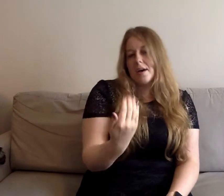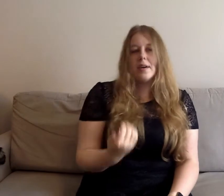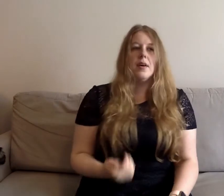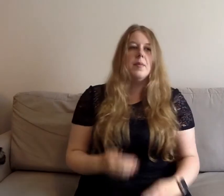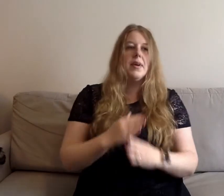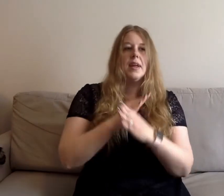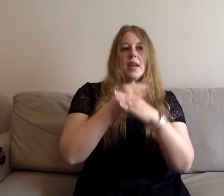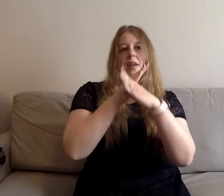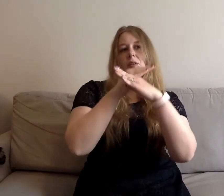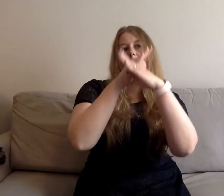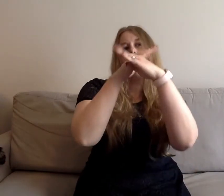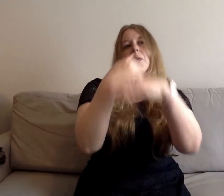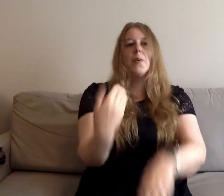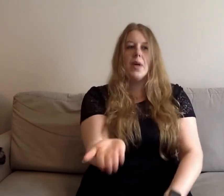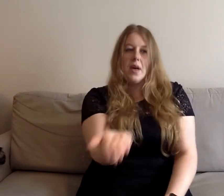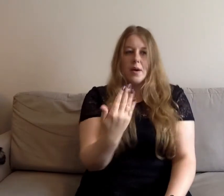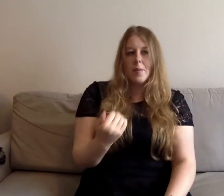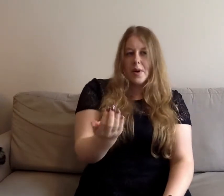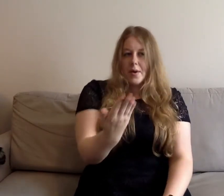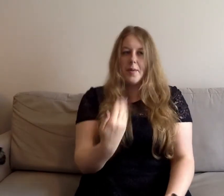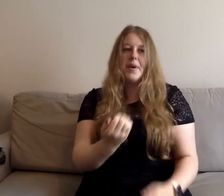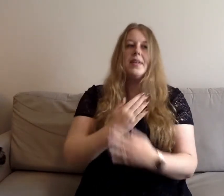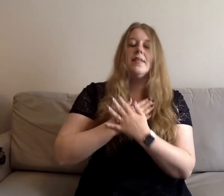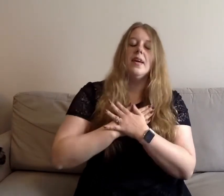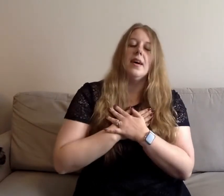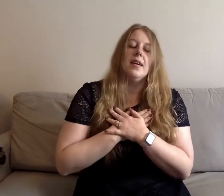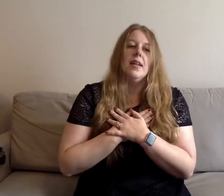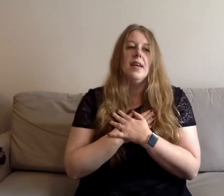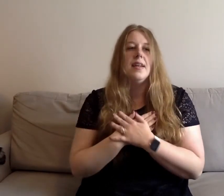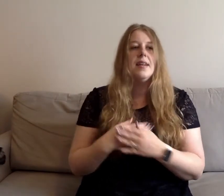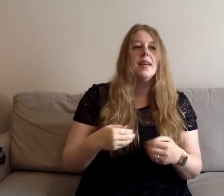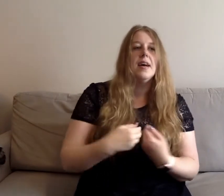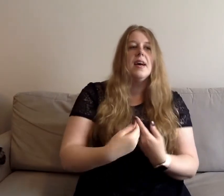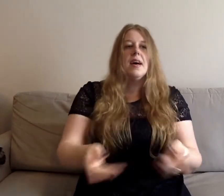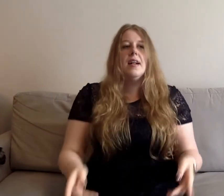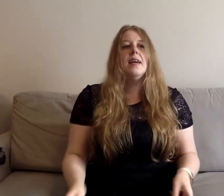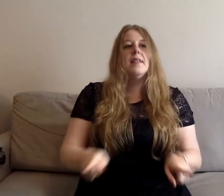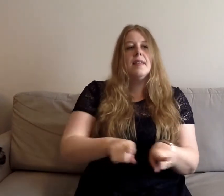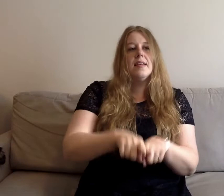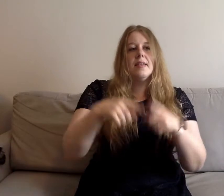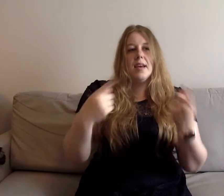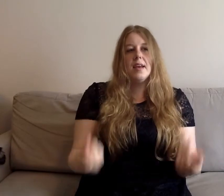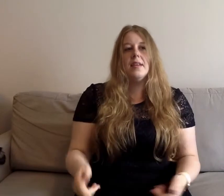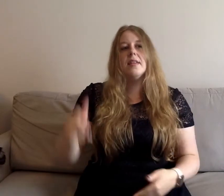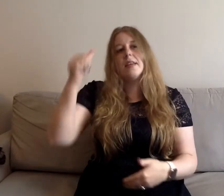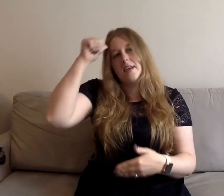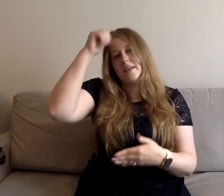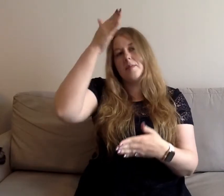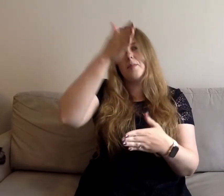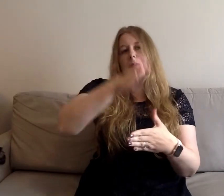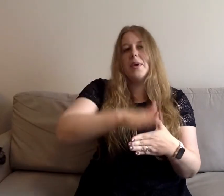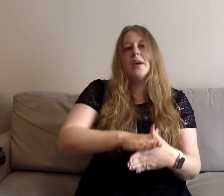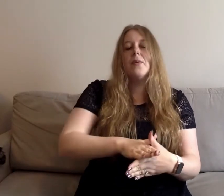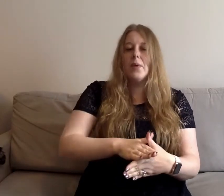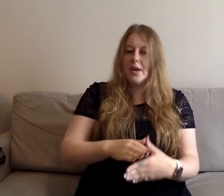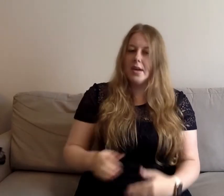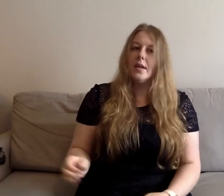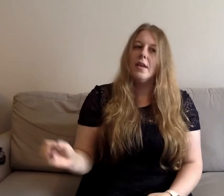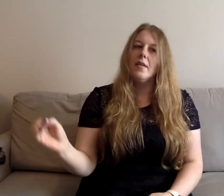Come on, angel, come on, come on, darling, let's exchange the experience.